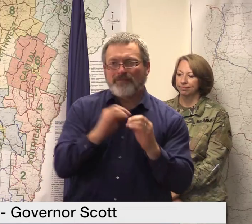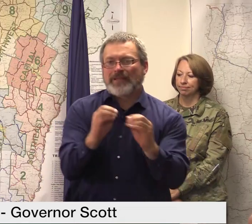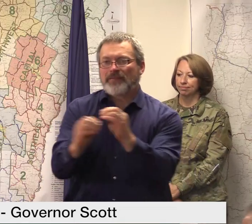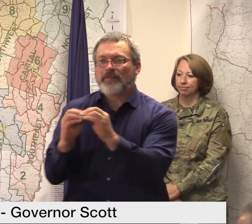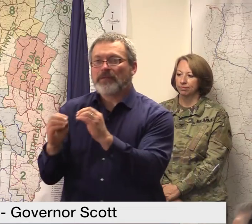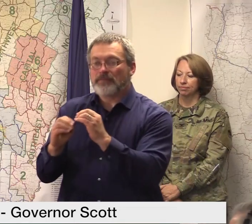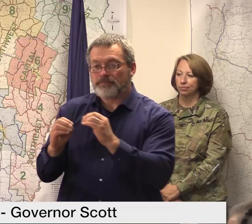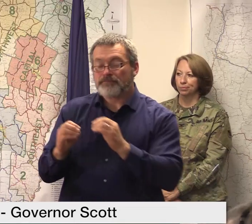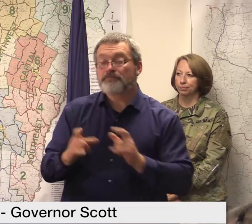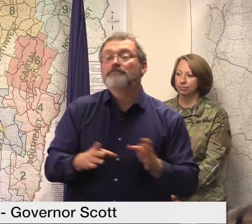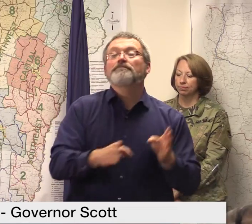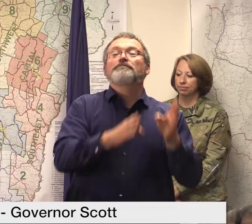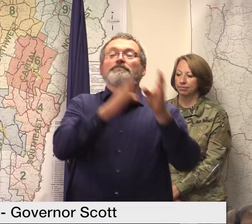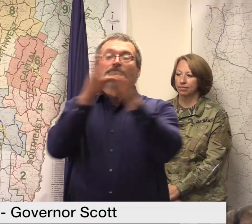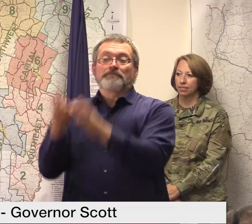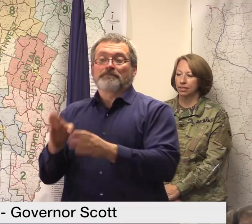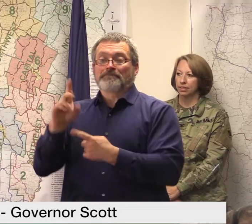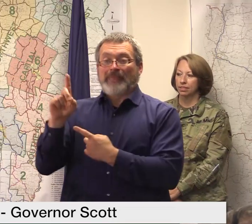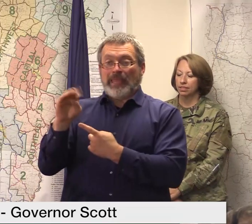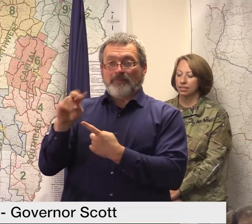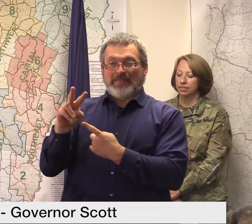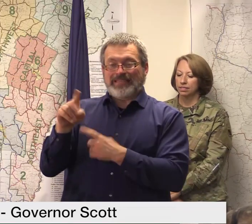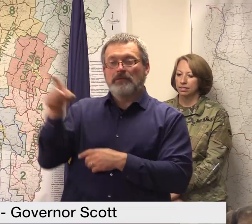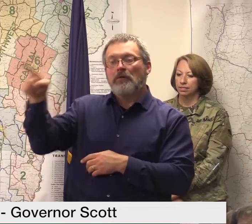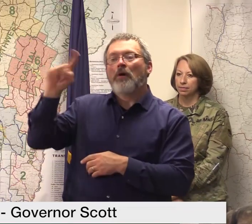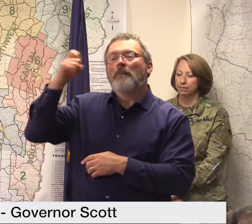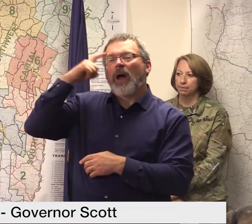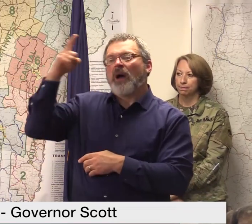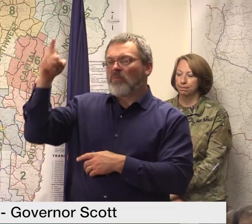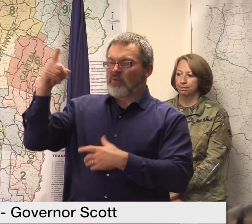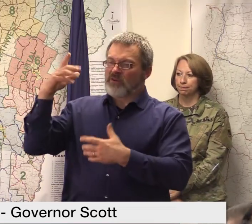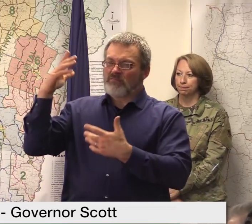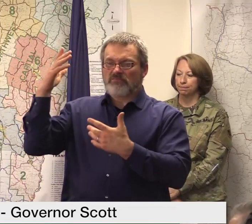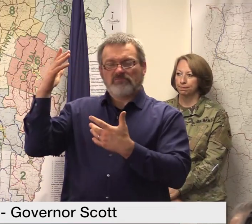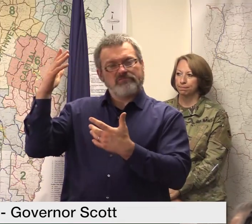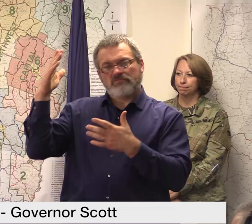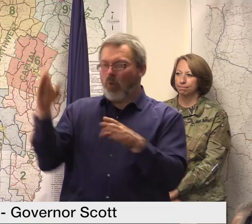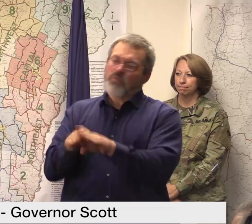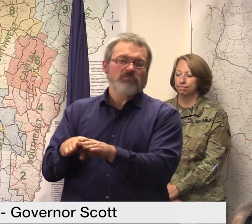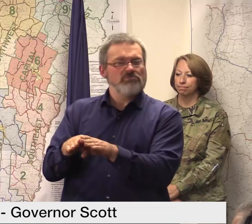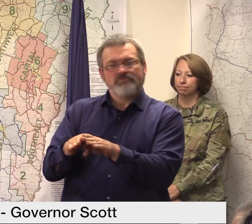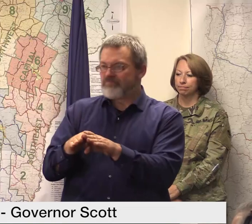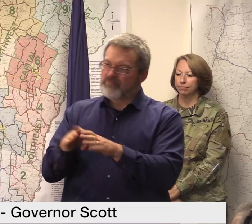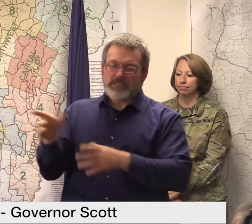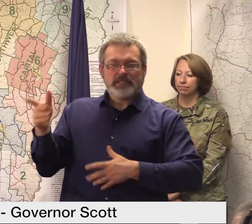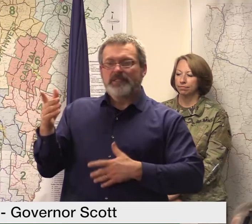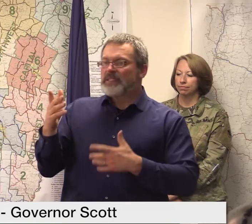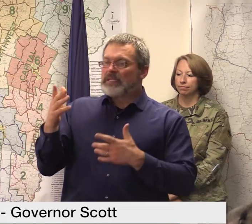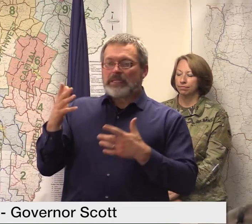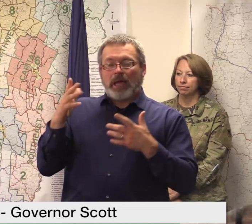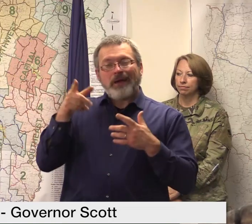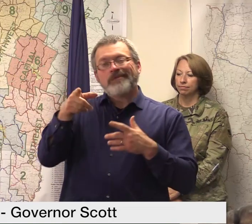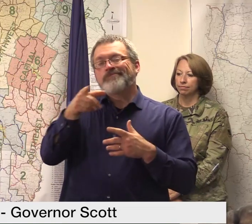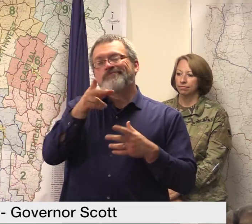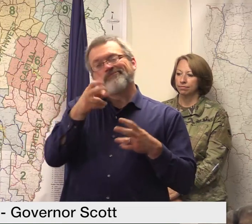office remains closed to the public in all online services mail transactions and support